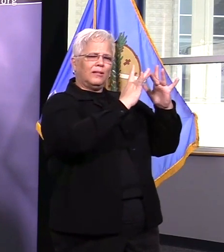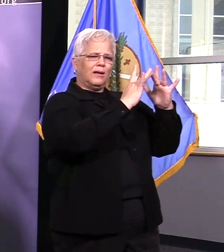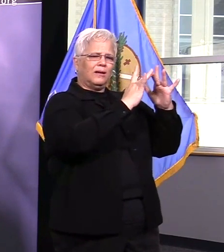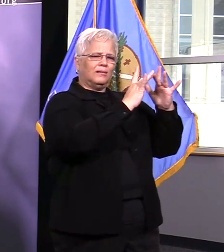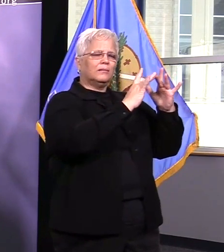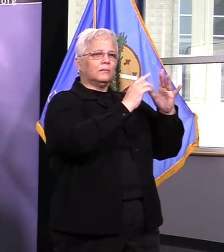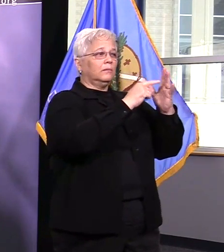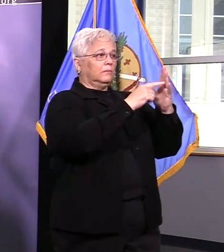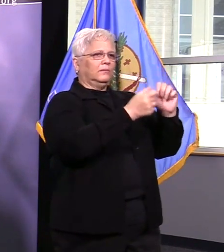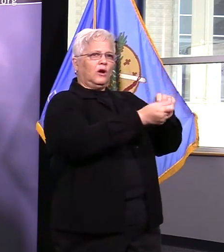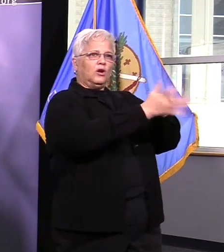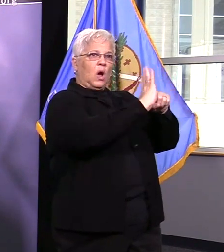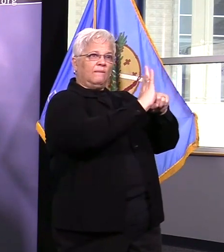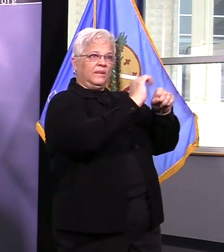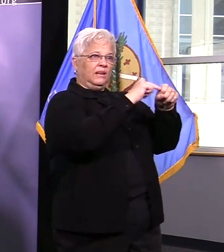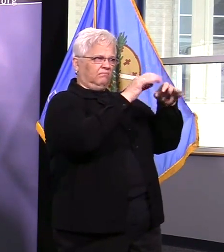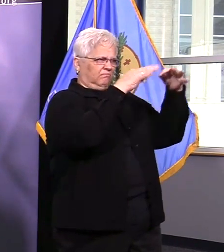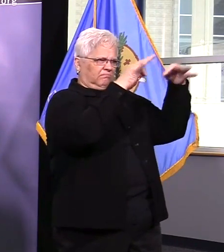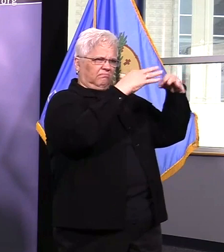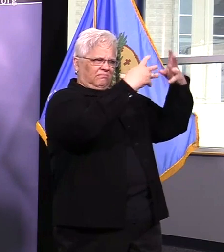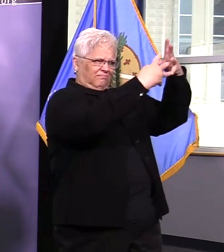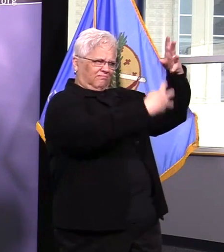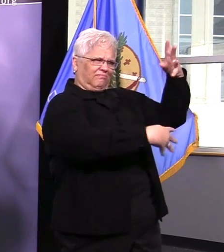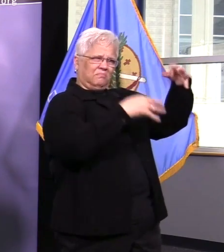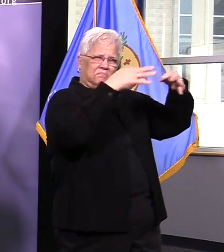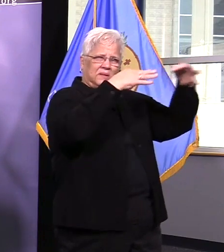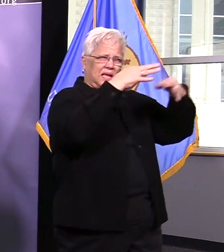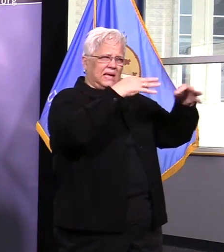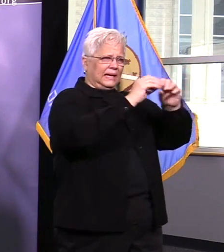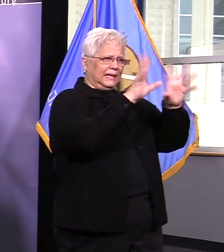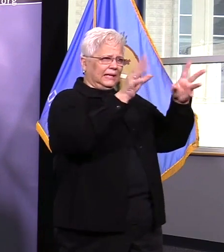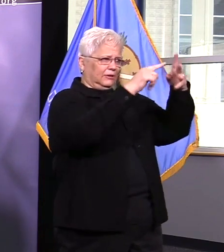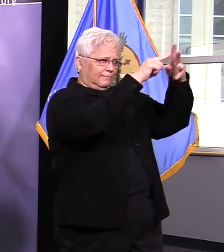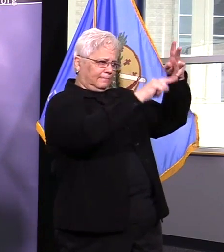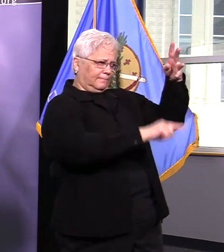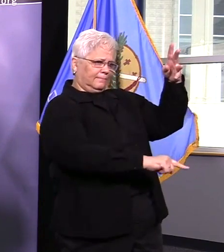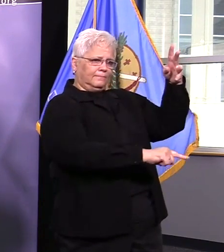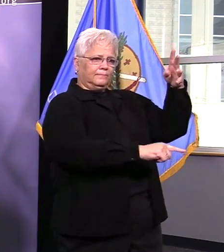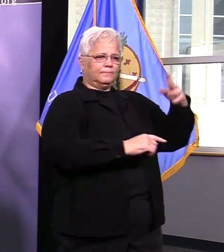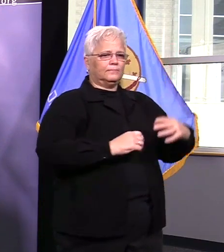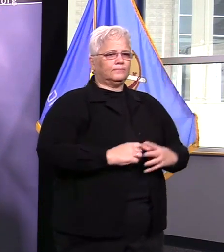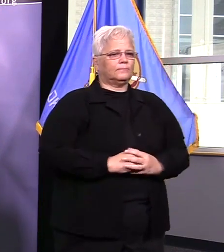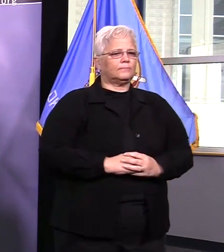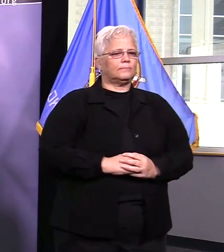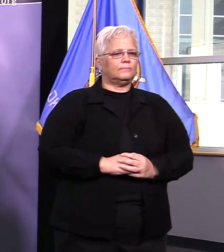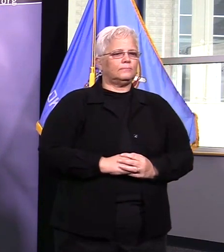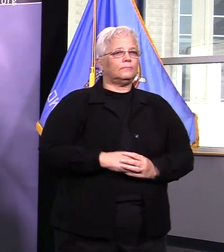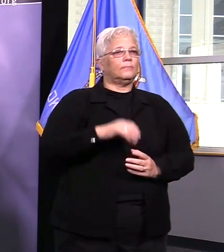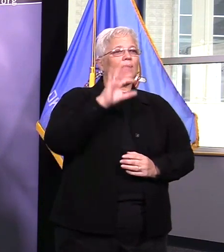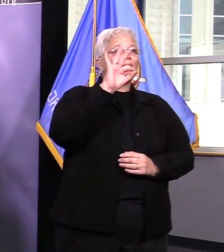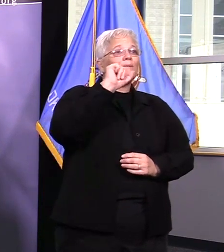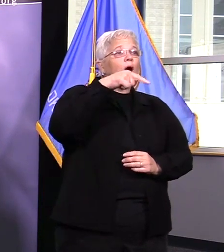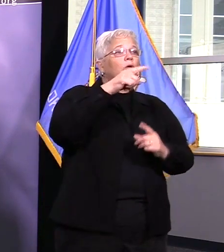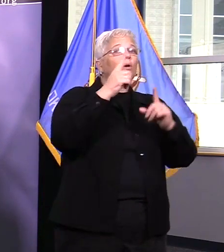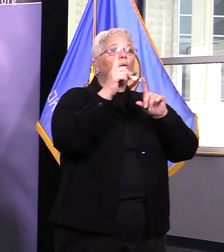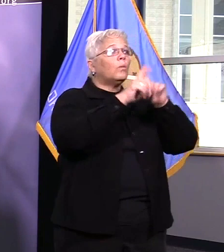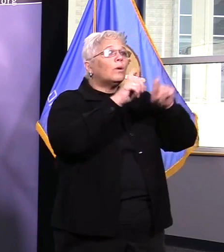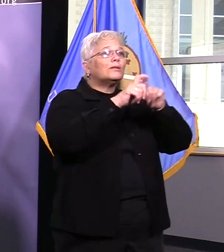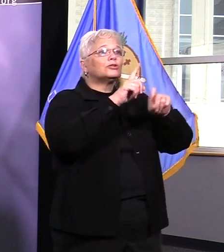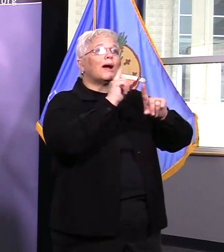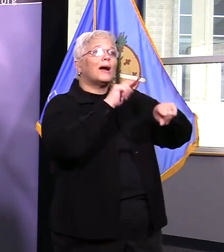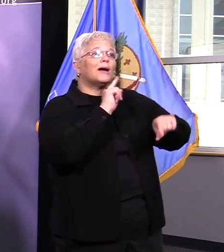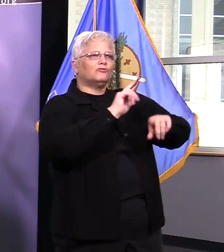information on this event as it relates to the city of Tulsa on that page there's a frequently asked questions link that you can click on